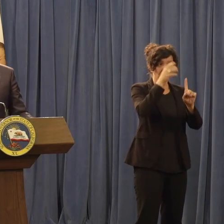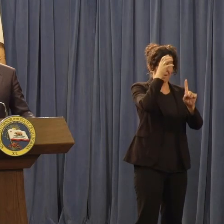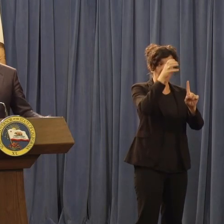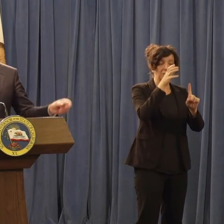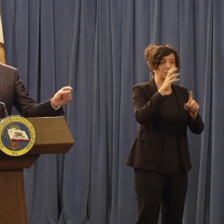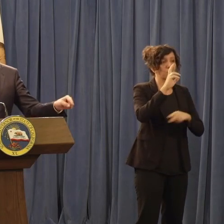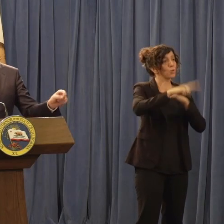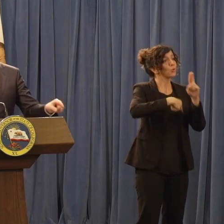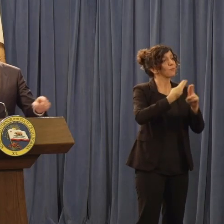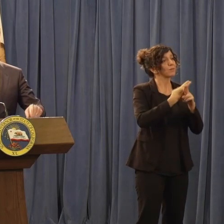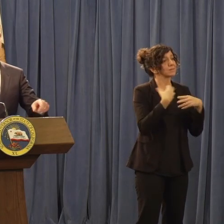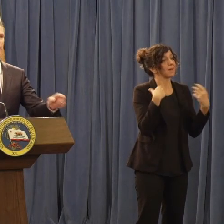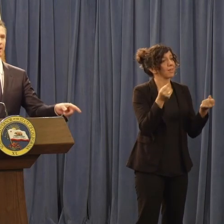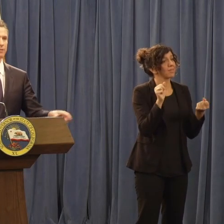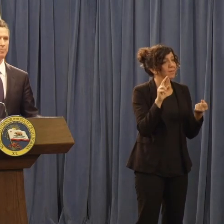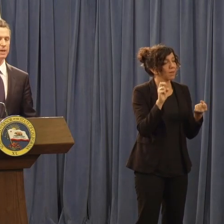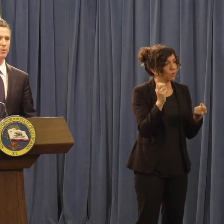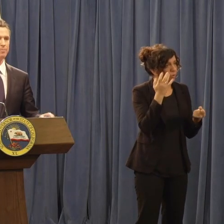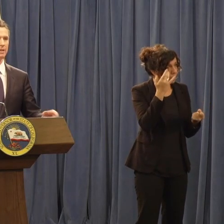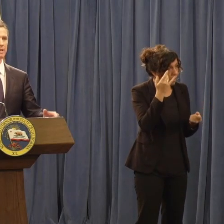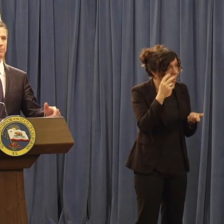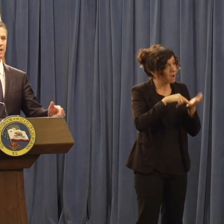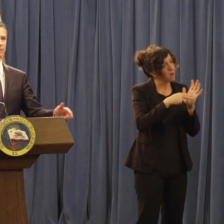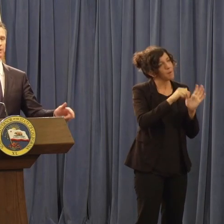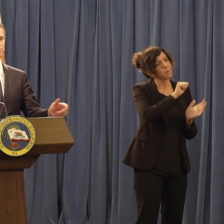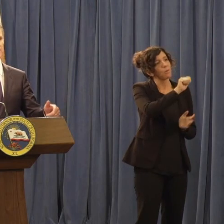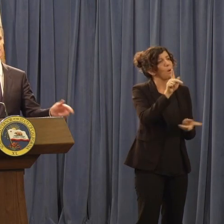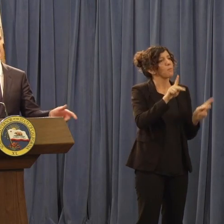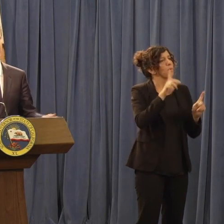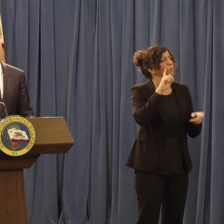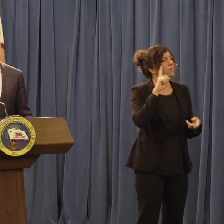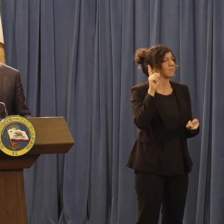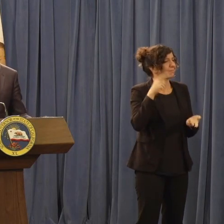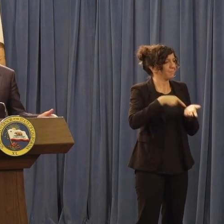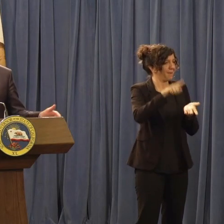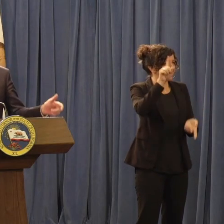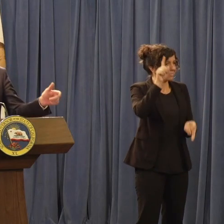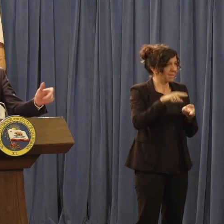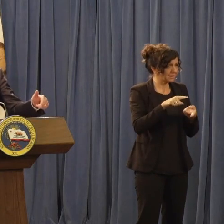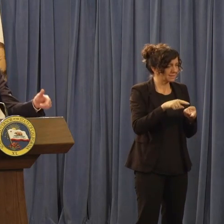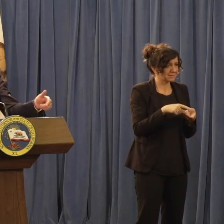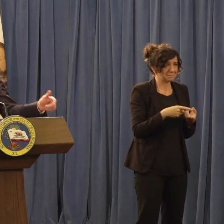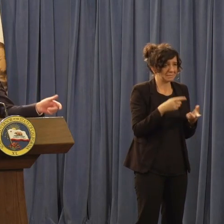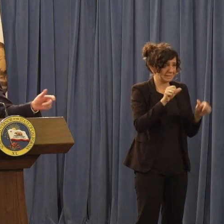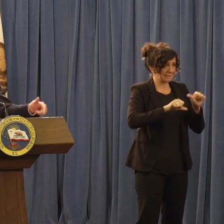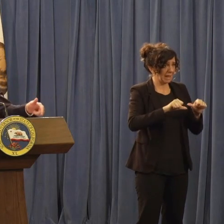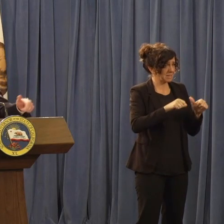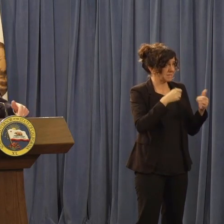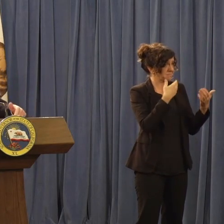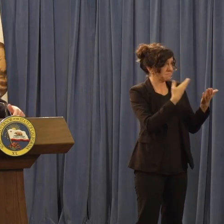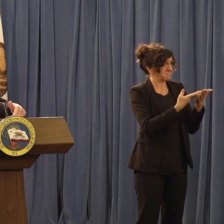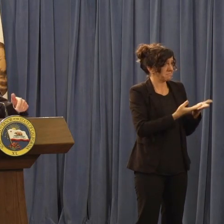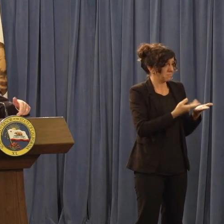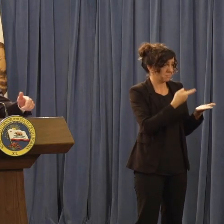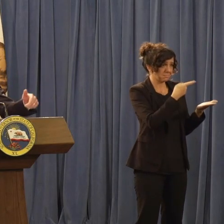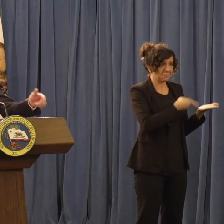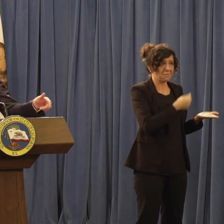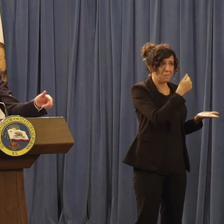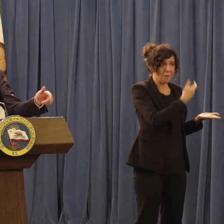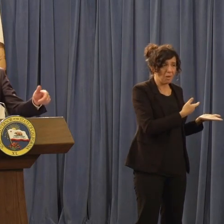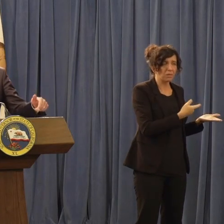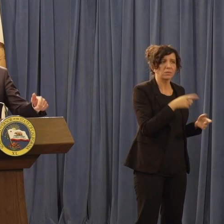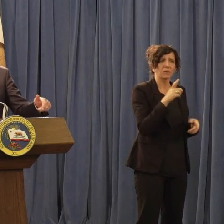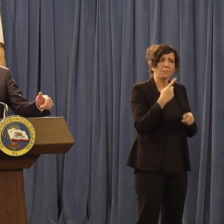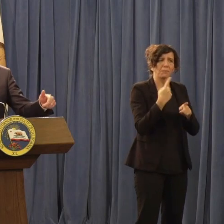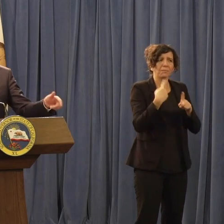universal health care lowers costs for everybody. We believe the evidence bears that out. We believe it's the right thing to do morally and ethically. We also